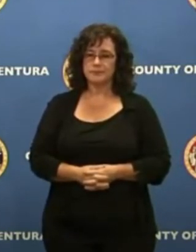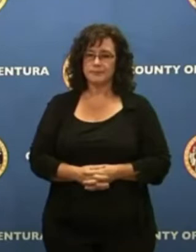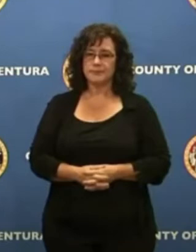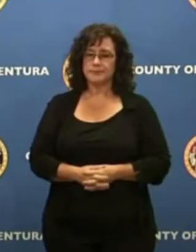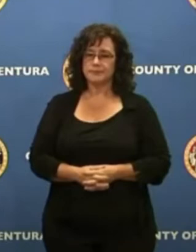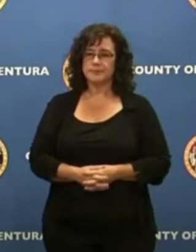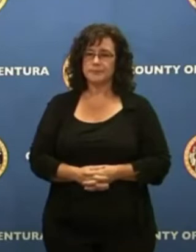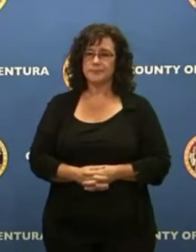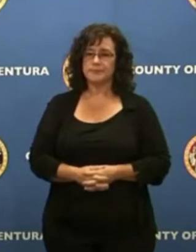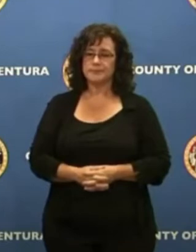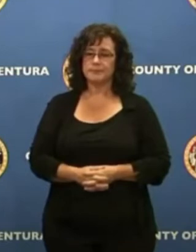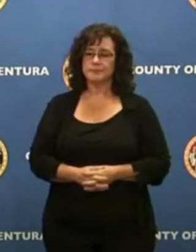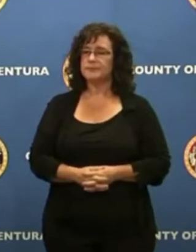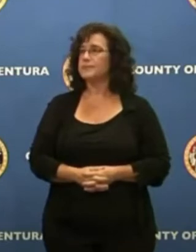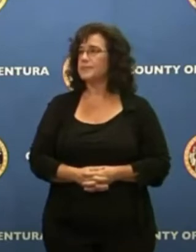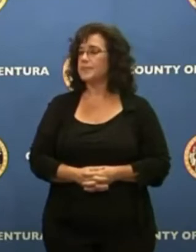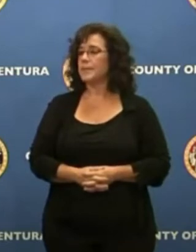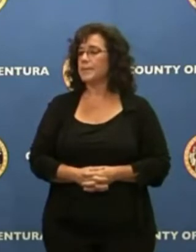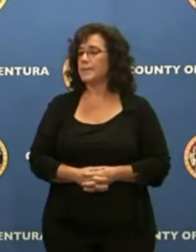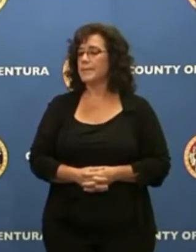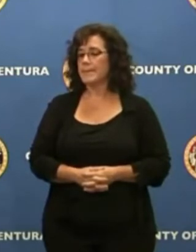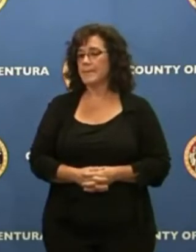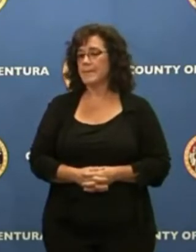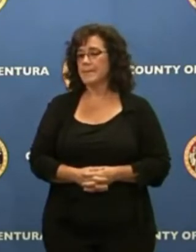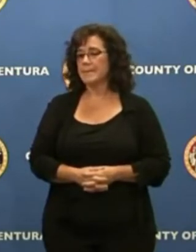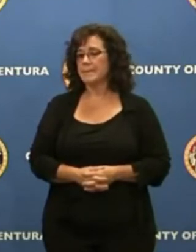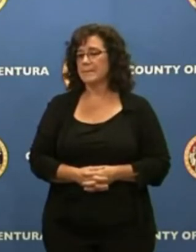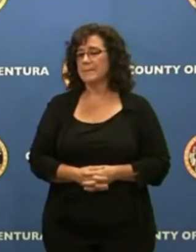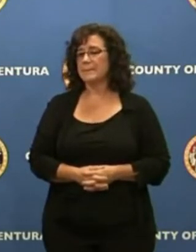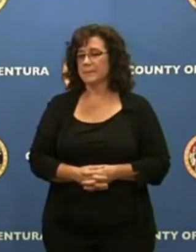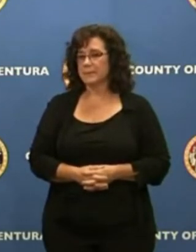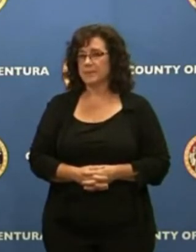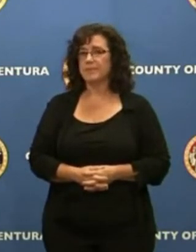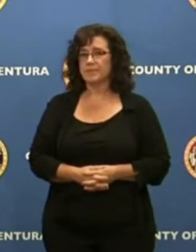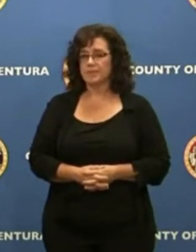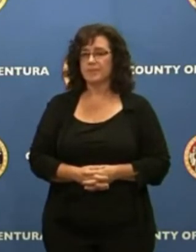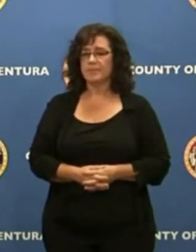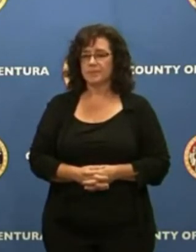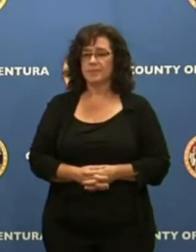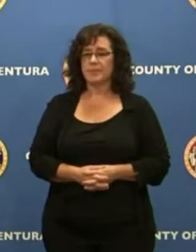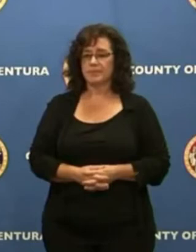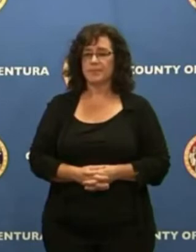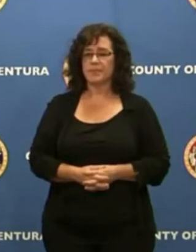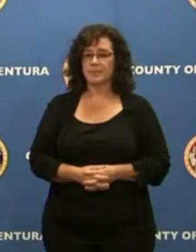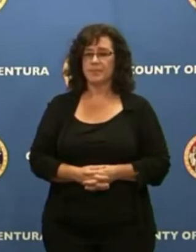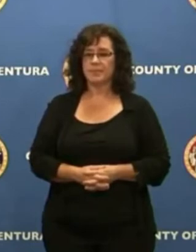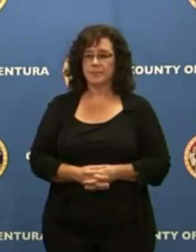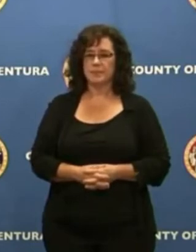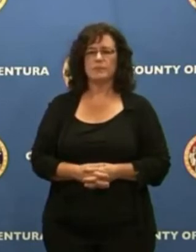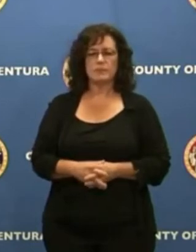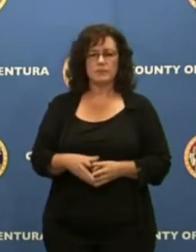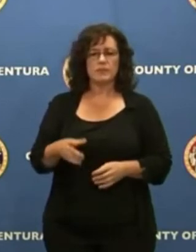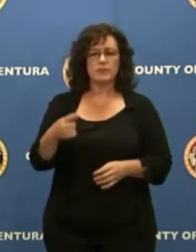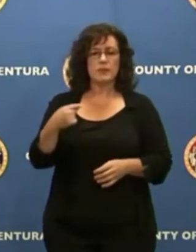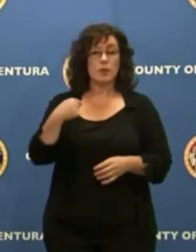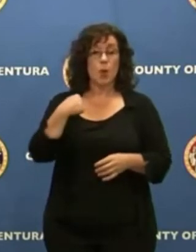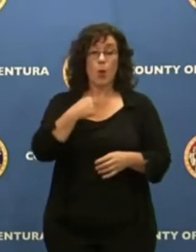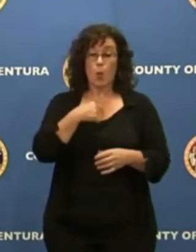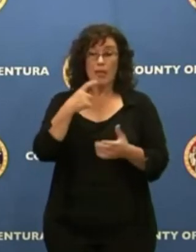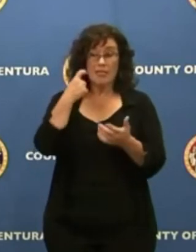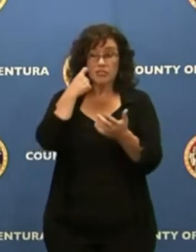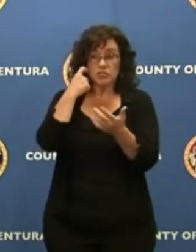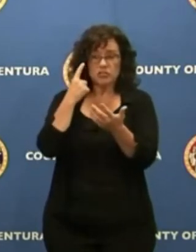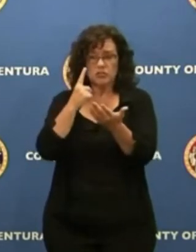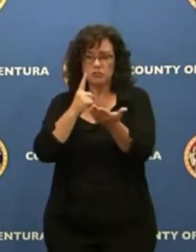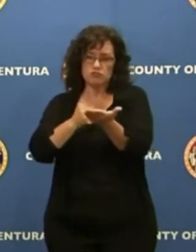We just talked about going from phase one into phase two. We feel that it is very